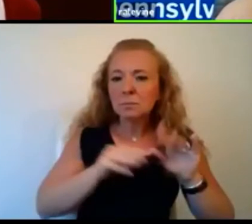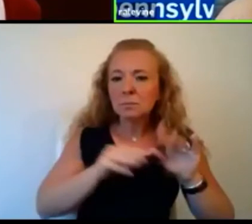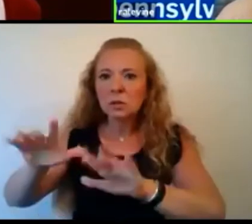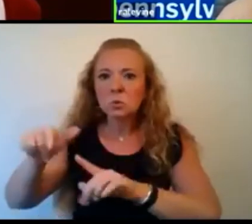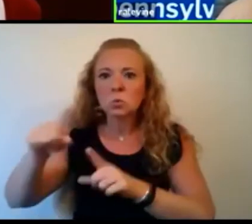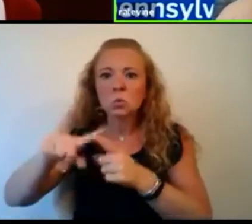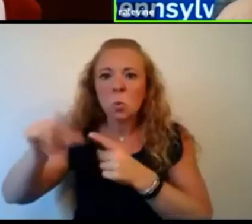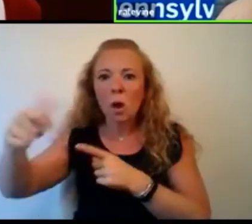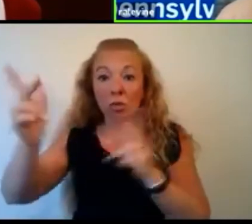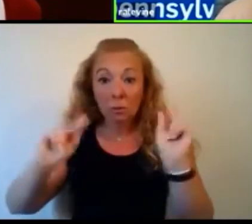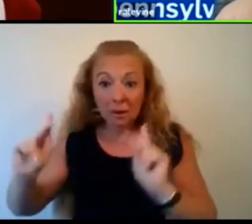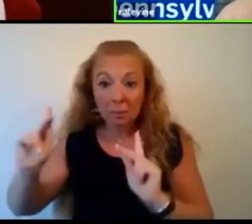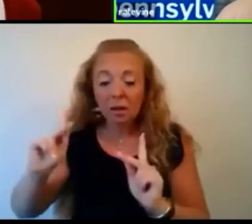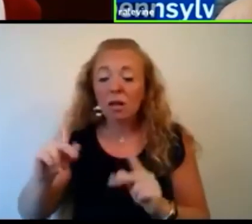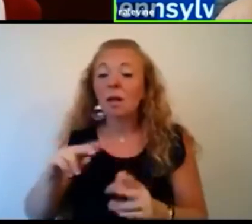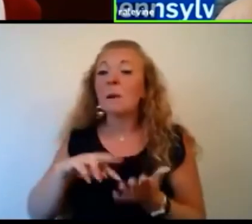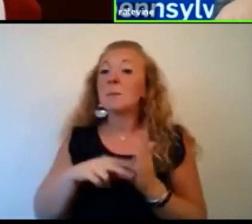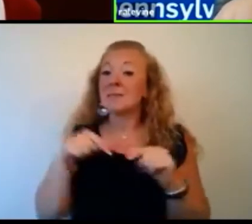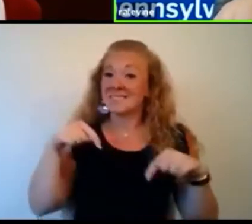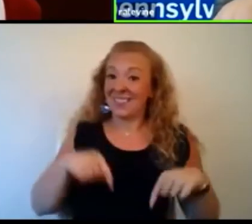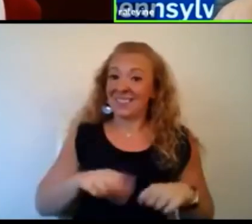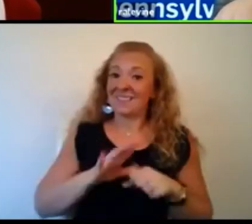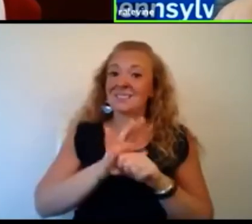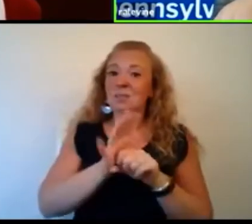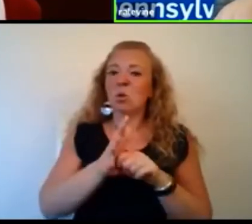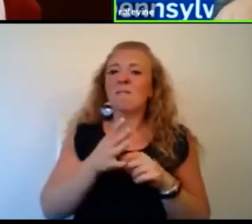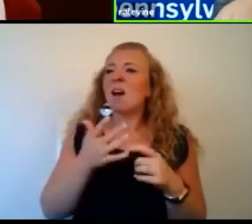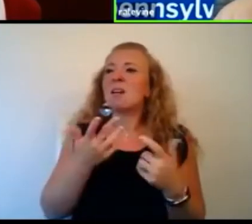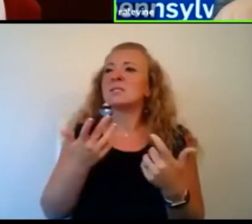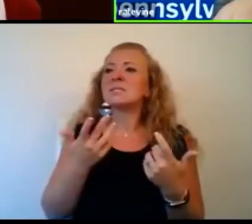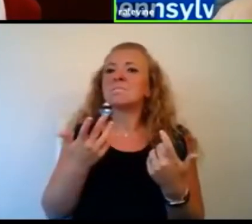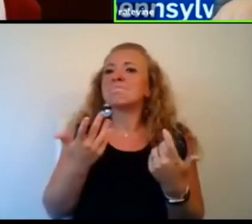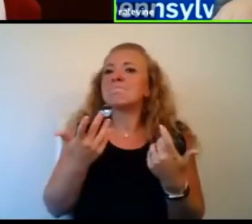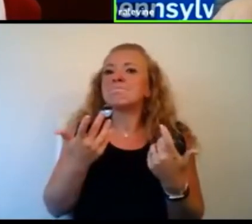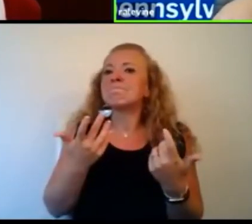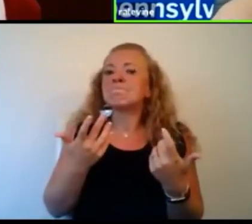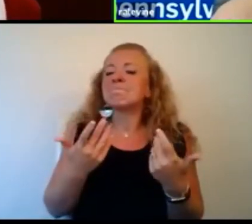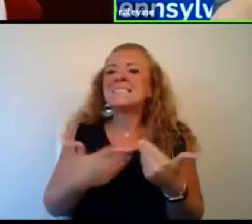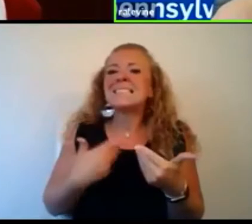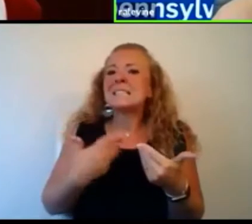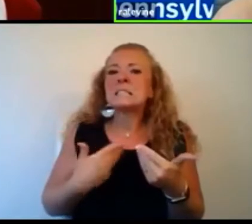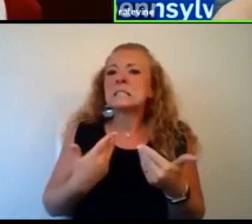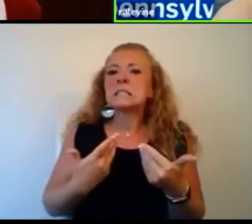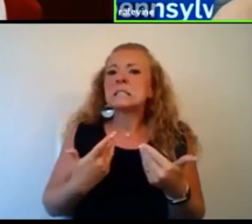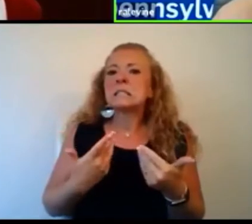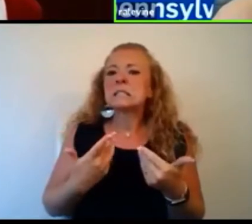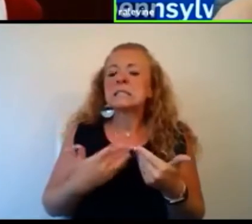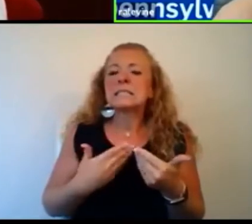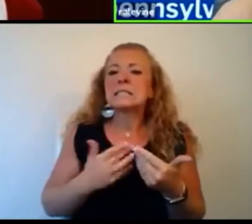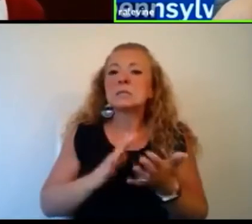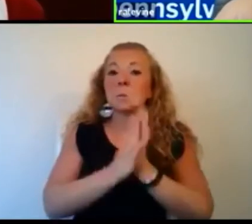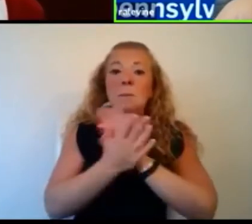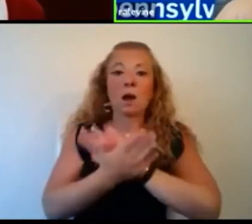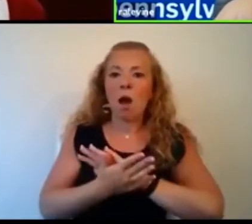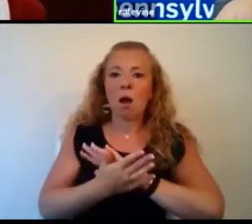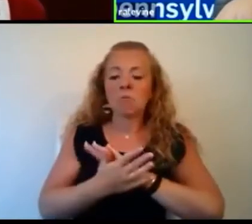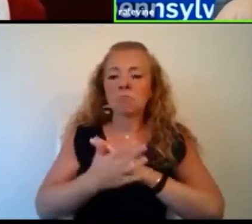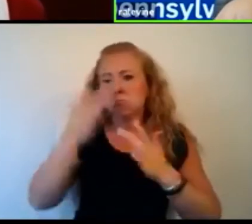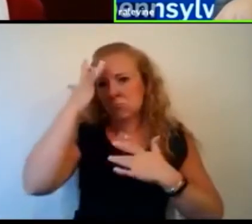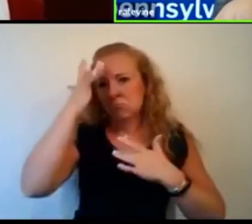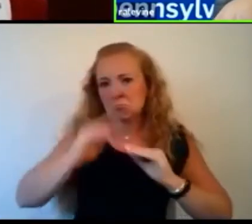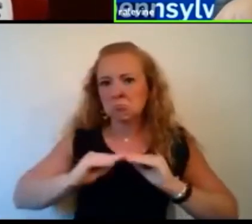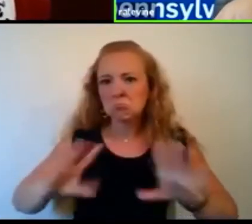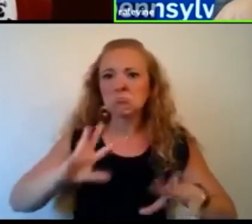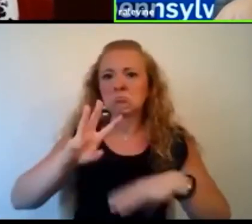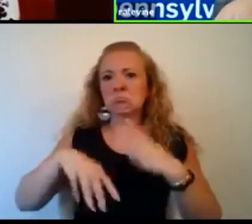it is perfectly, um, situated in order to develop this type of, of, of global pandemic. Um, I, I think it